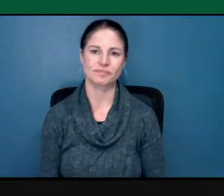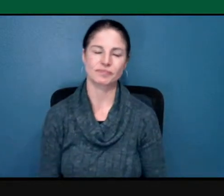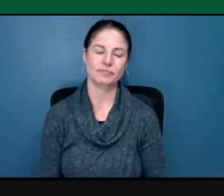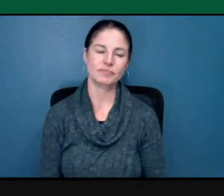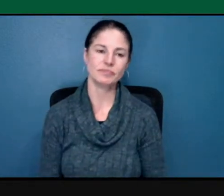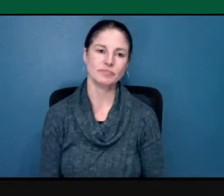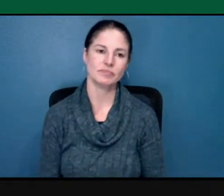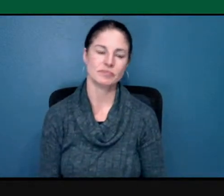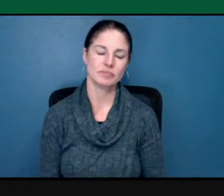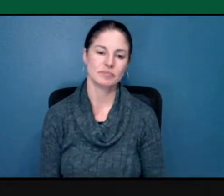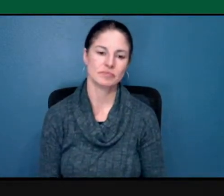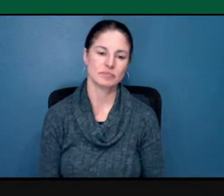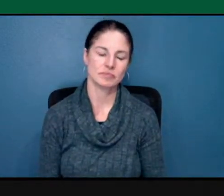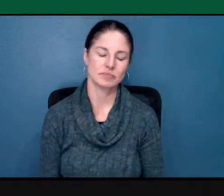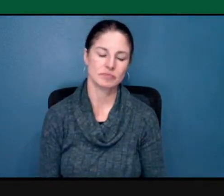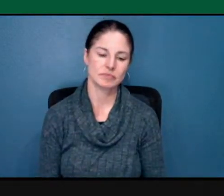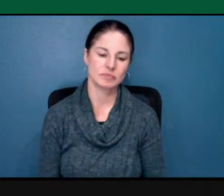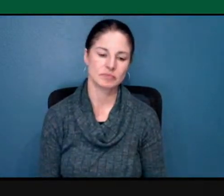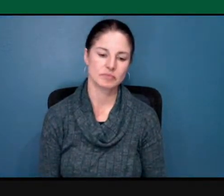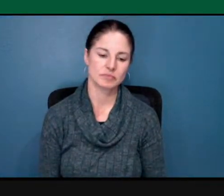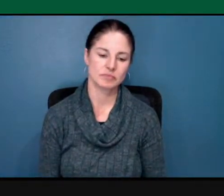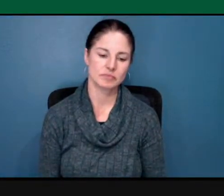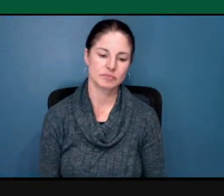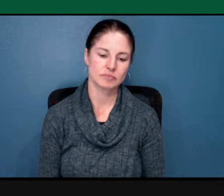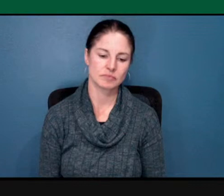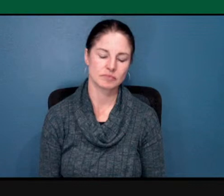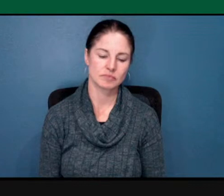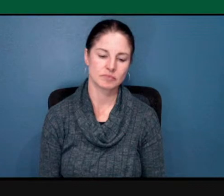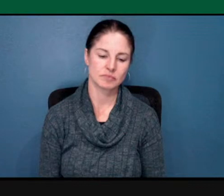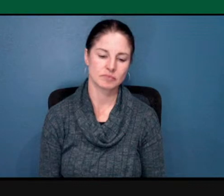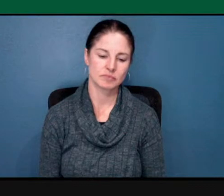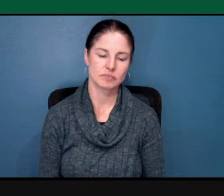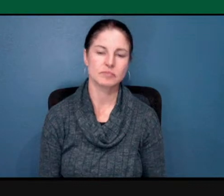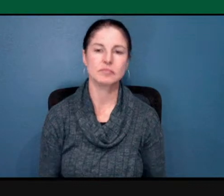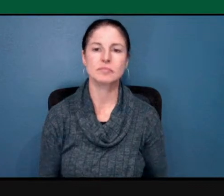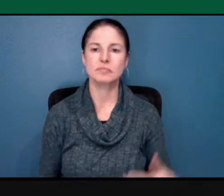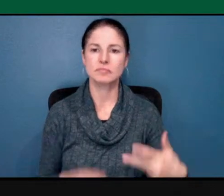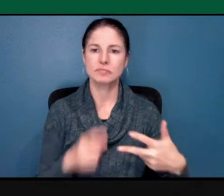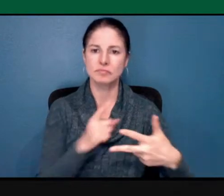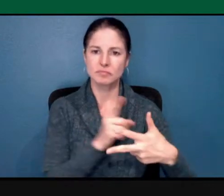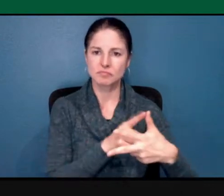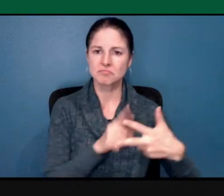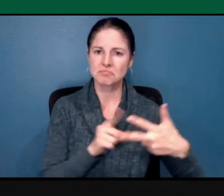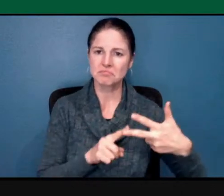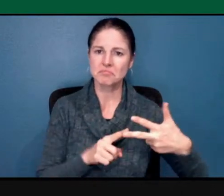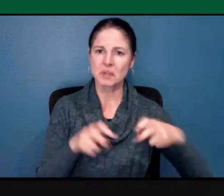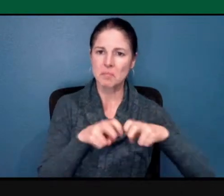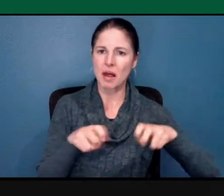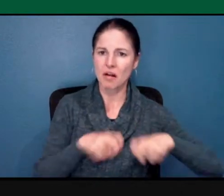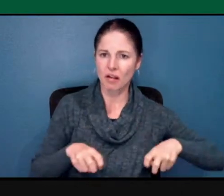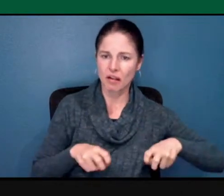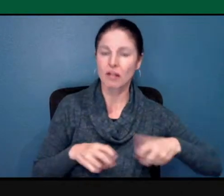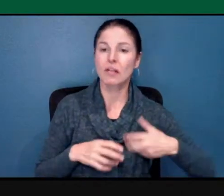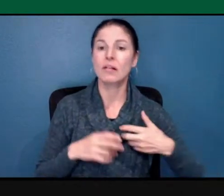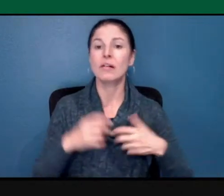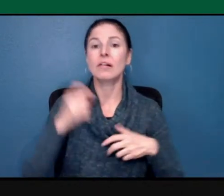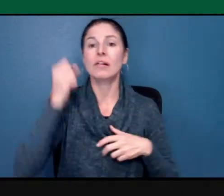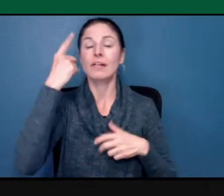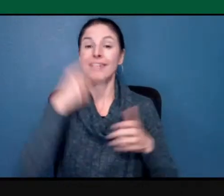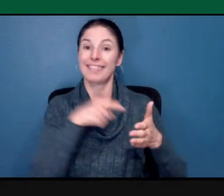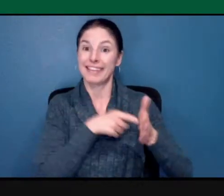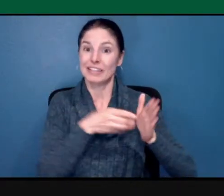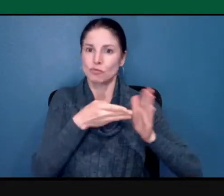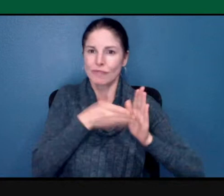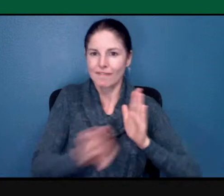The other part of these panel titles, communal collective collaborative reflects our focus on the